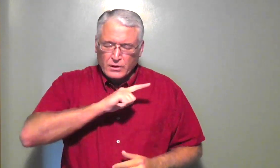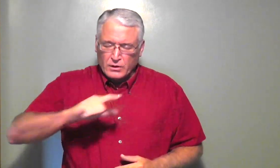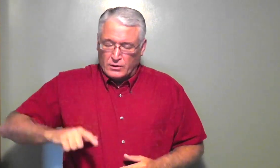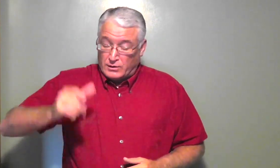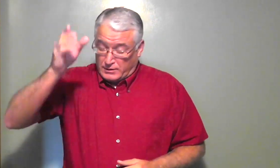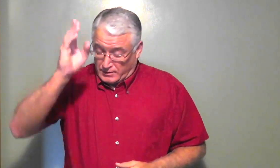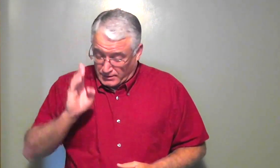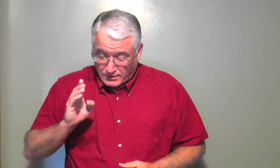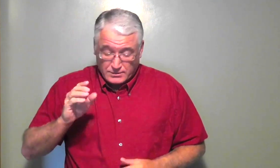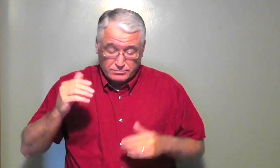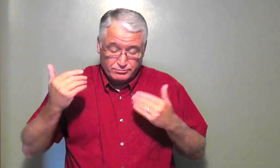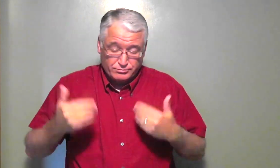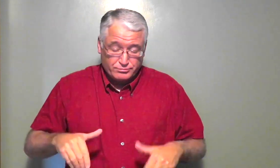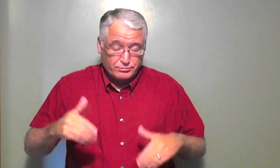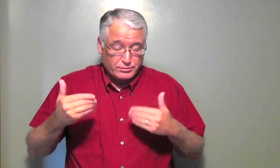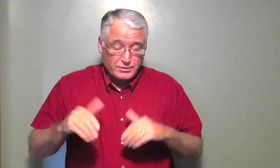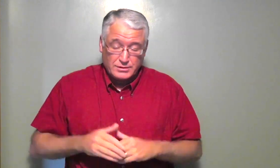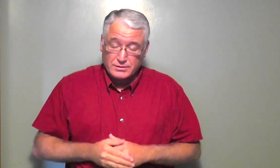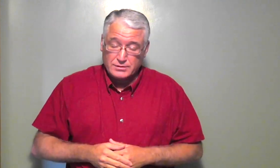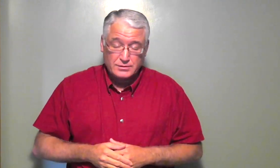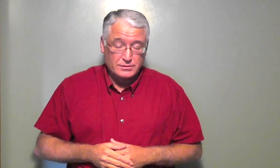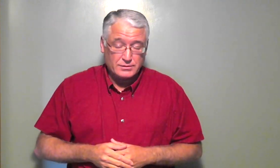Lord God, wow.